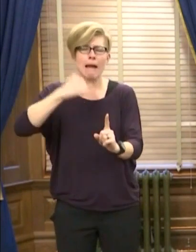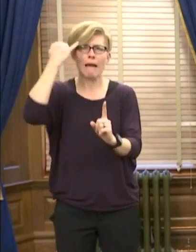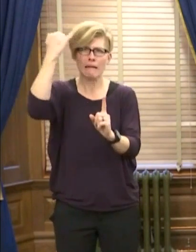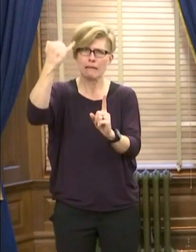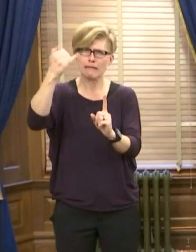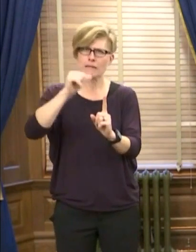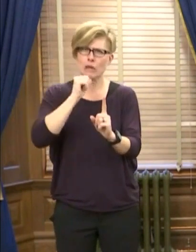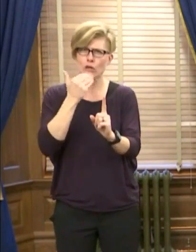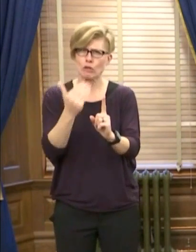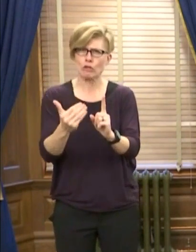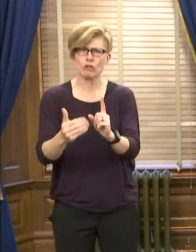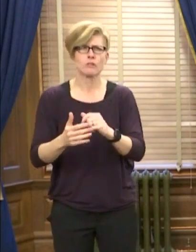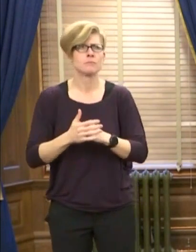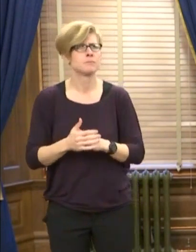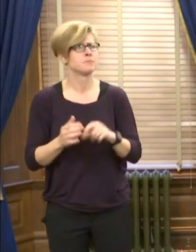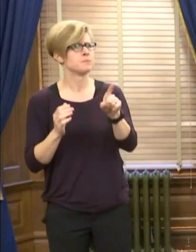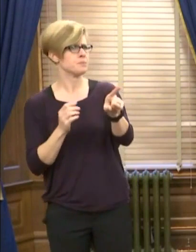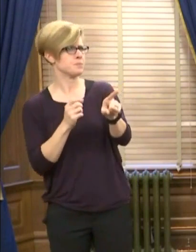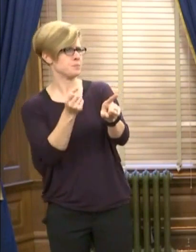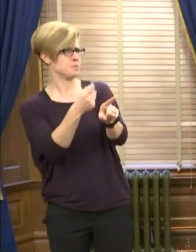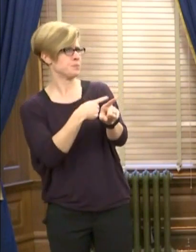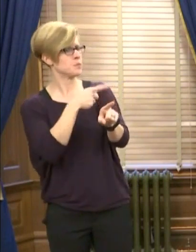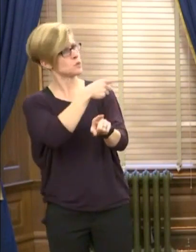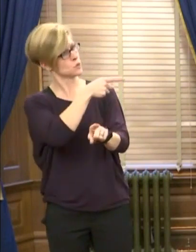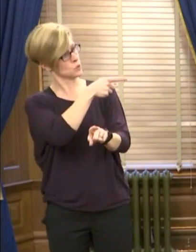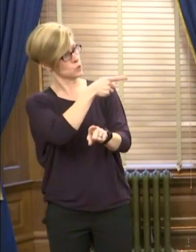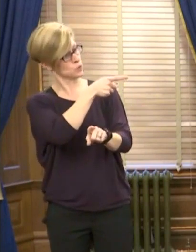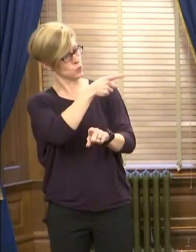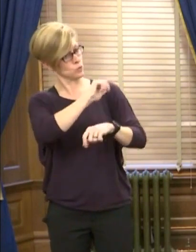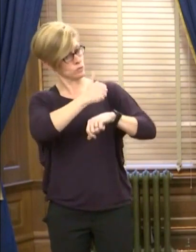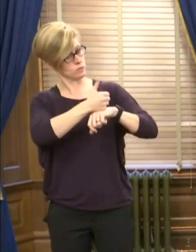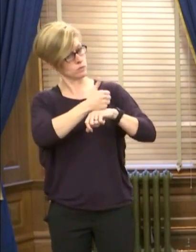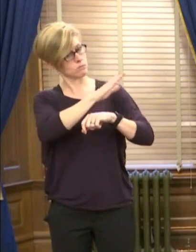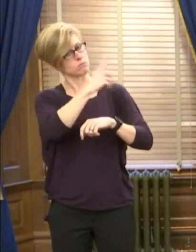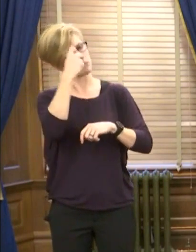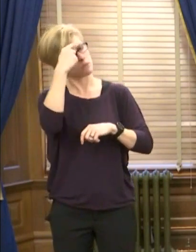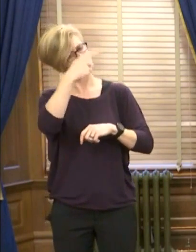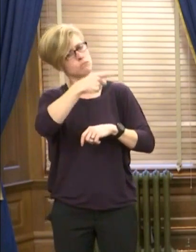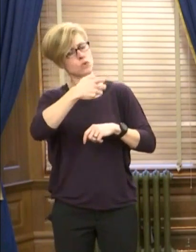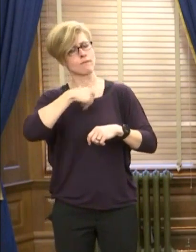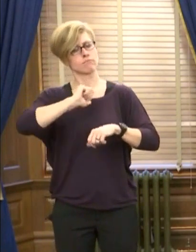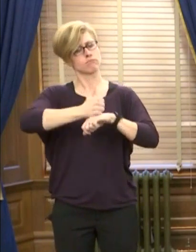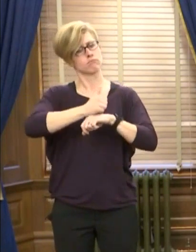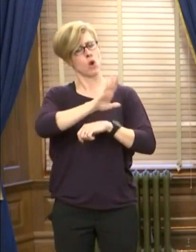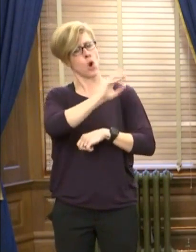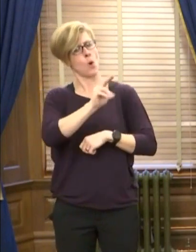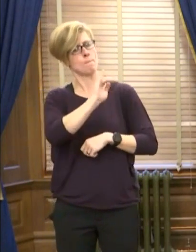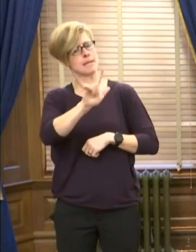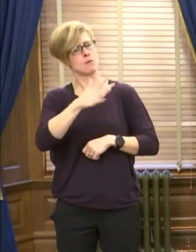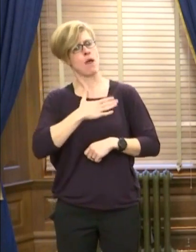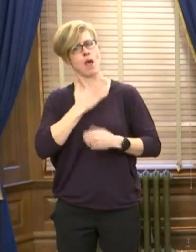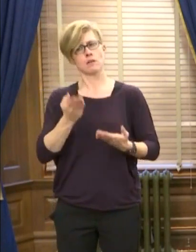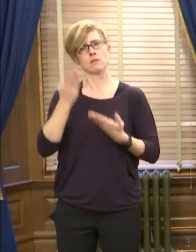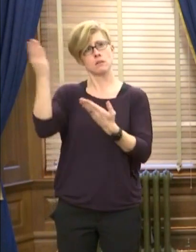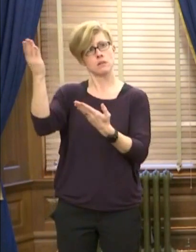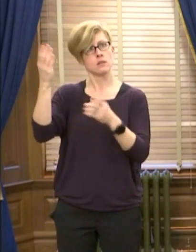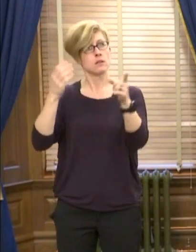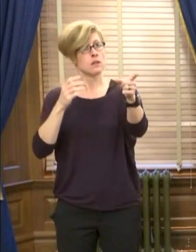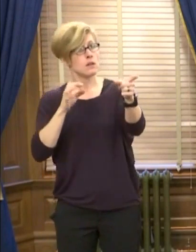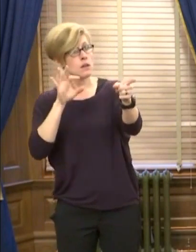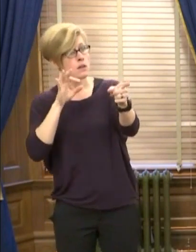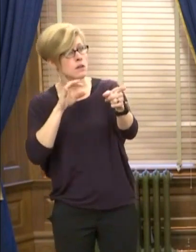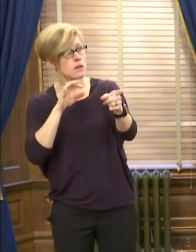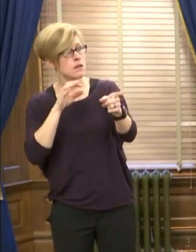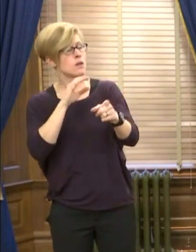Does your administration have your own version of a bill like that that you would like to see adopted? On the CHEMA, on the Emergency